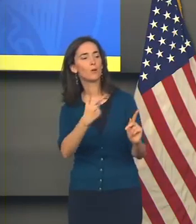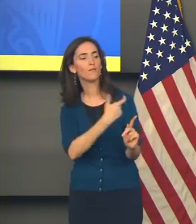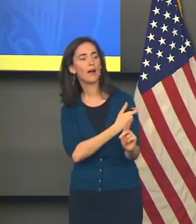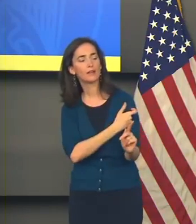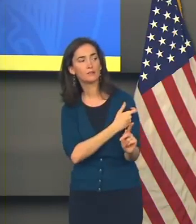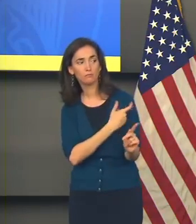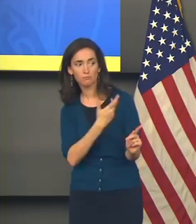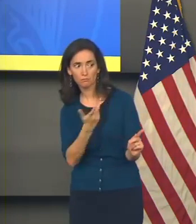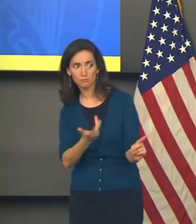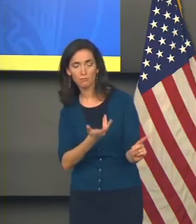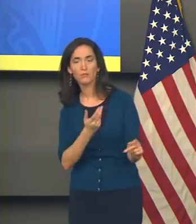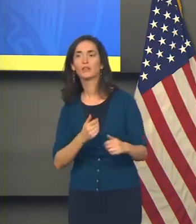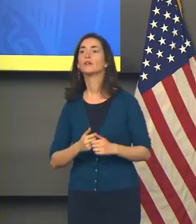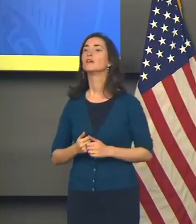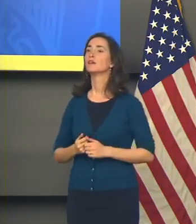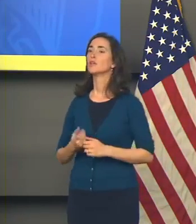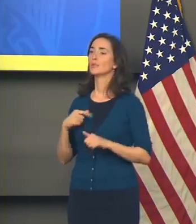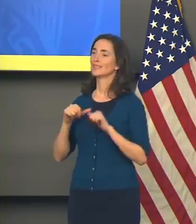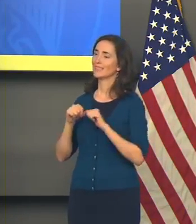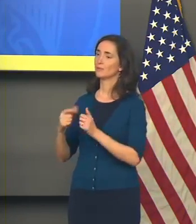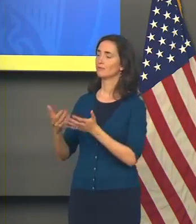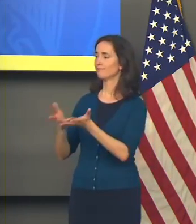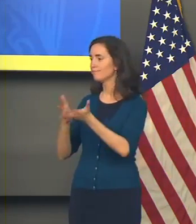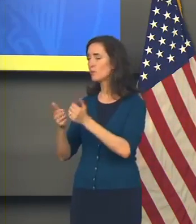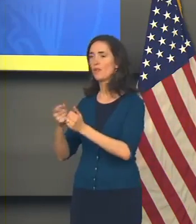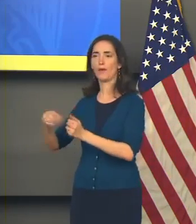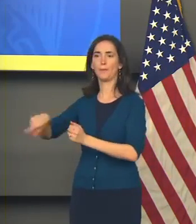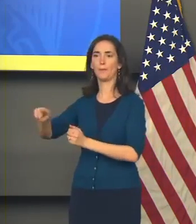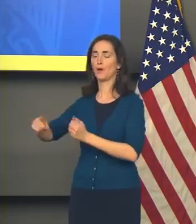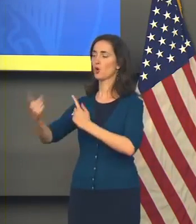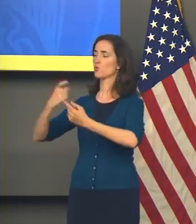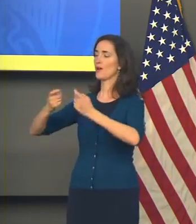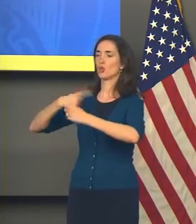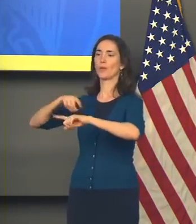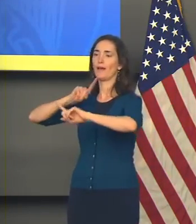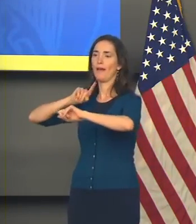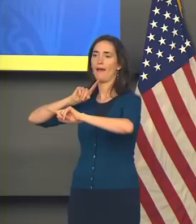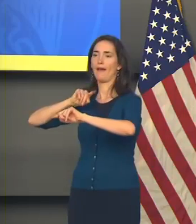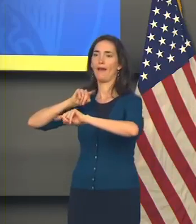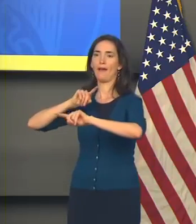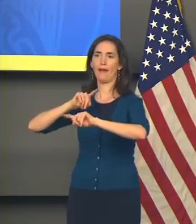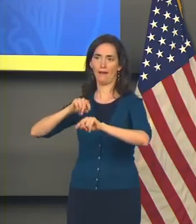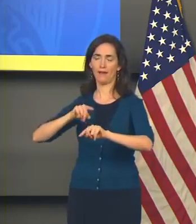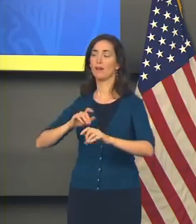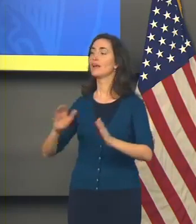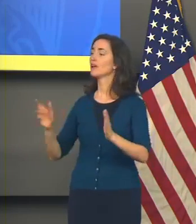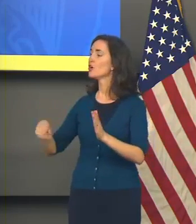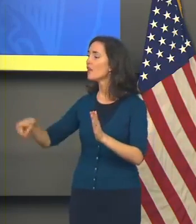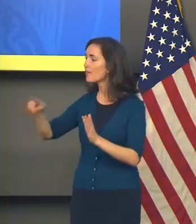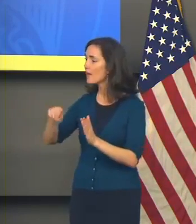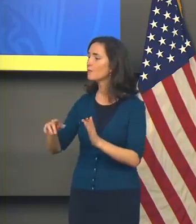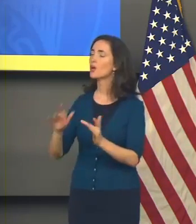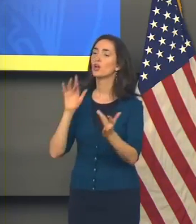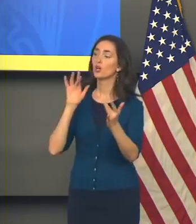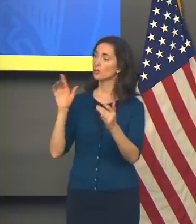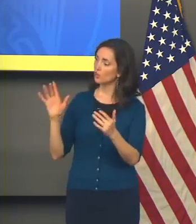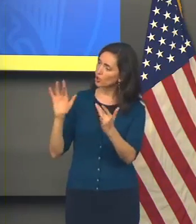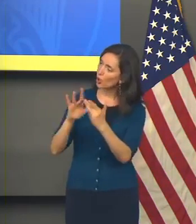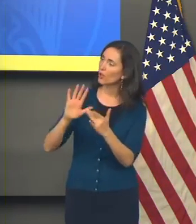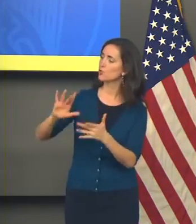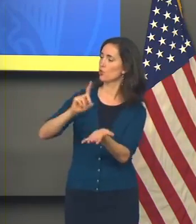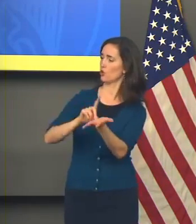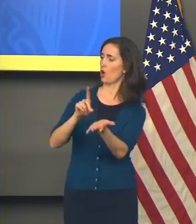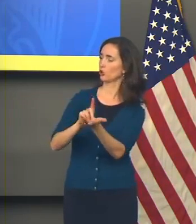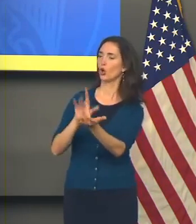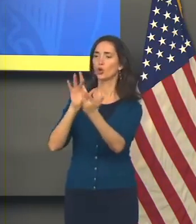we are continuing to talk to them to answer their questions. We are encouraging them to reach out to doctors and trusted